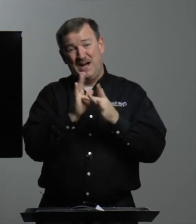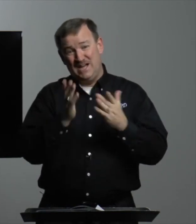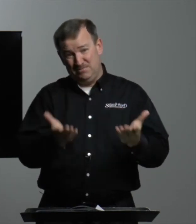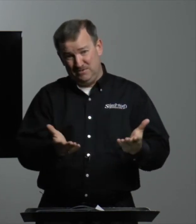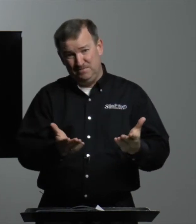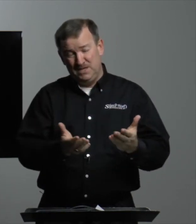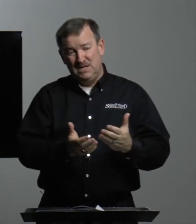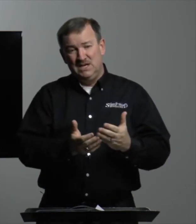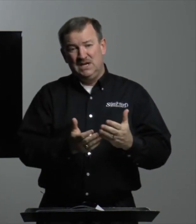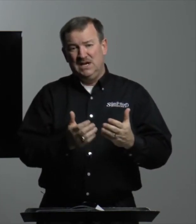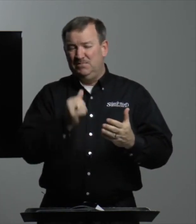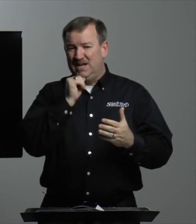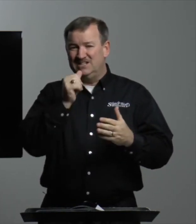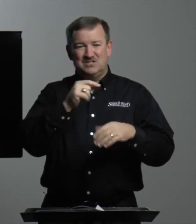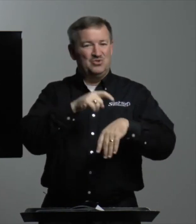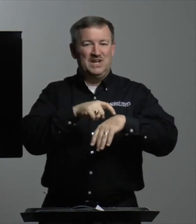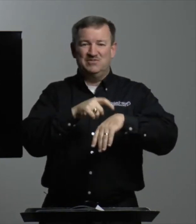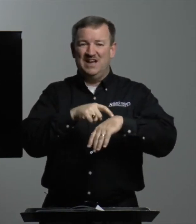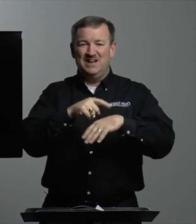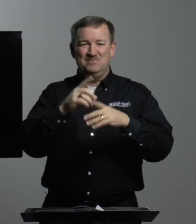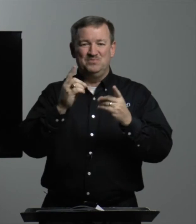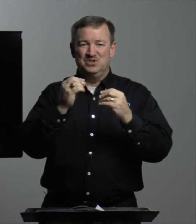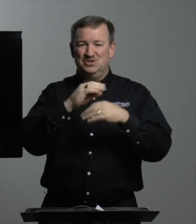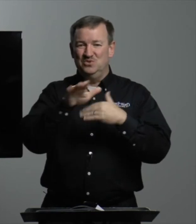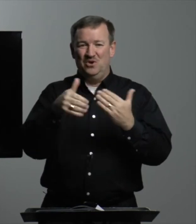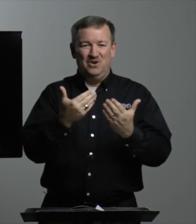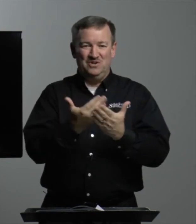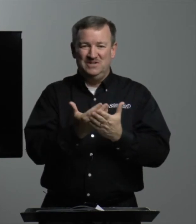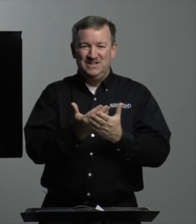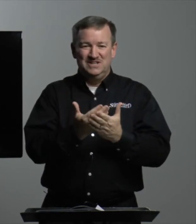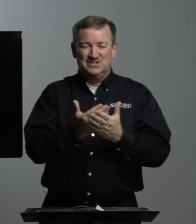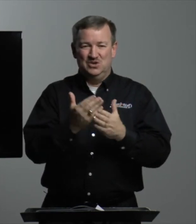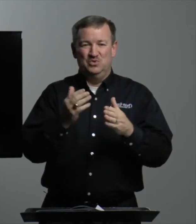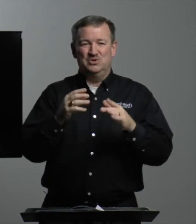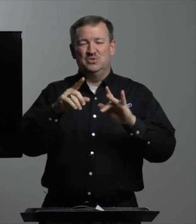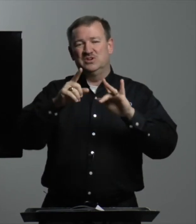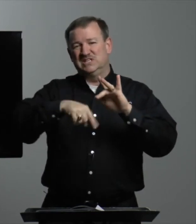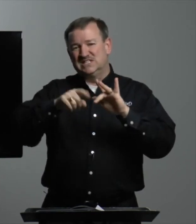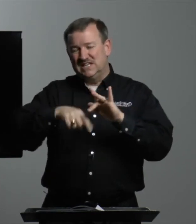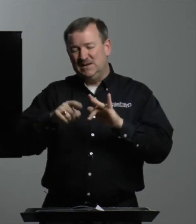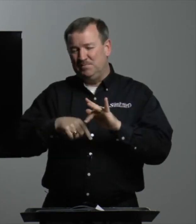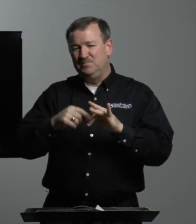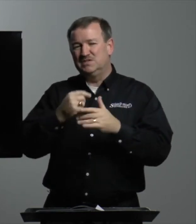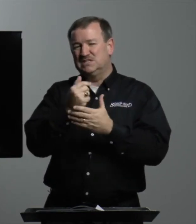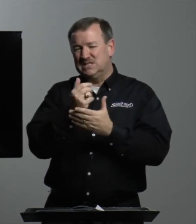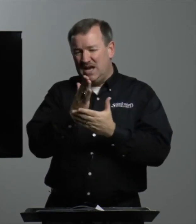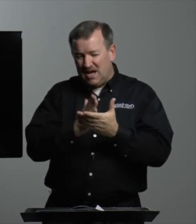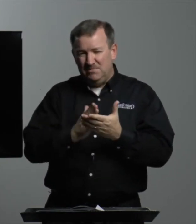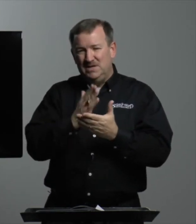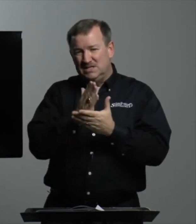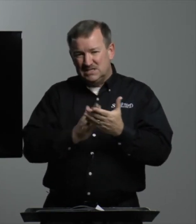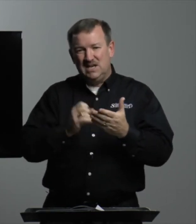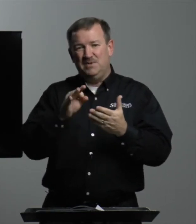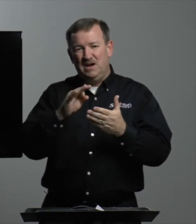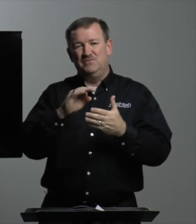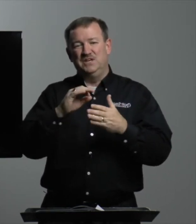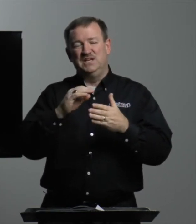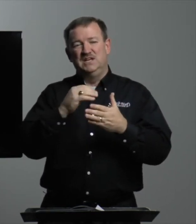Bible. But I just don't have time to do all. So we're going to skip some of the